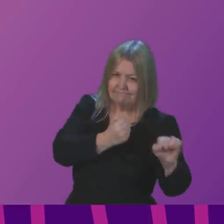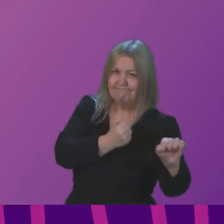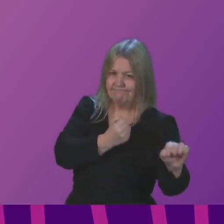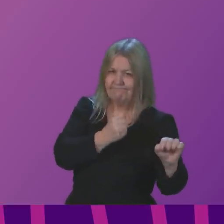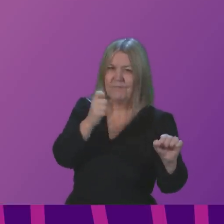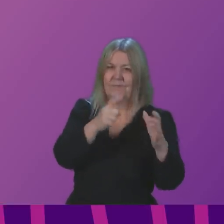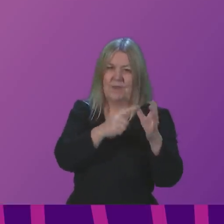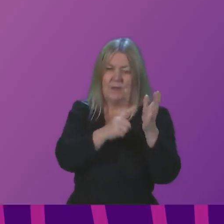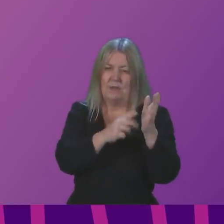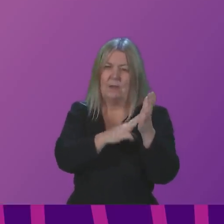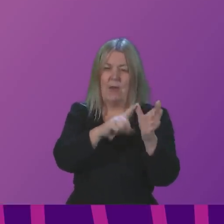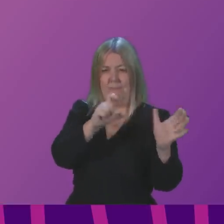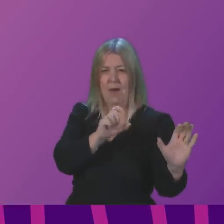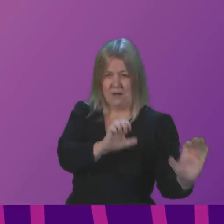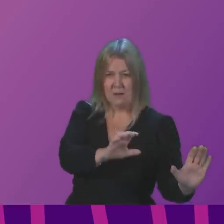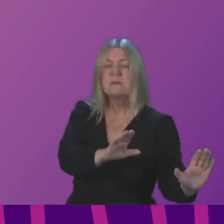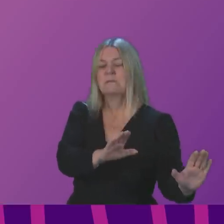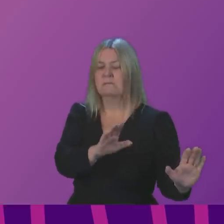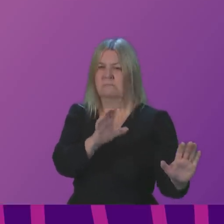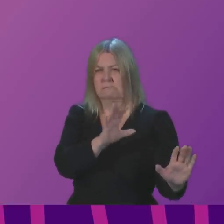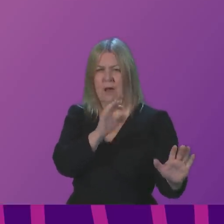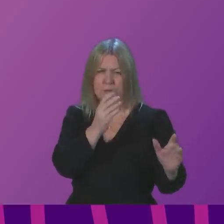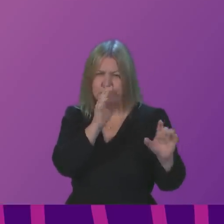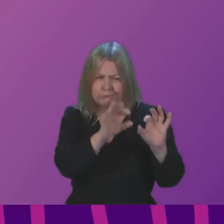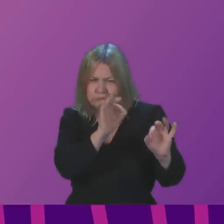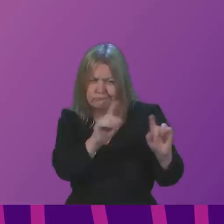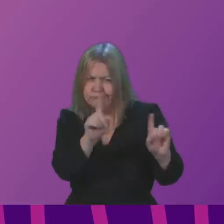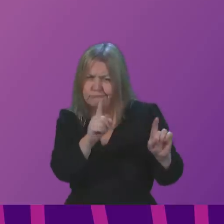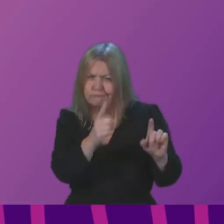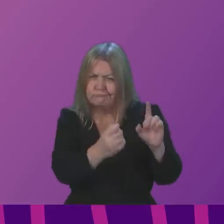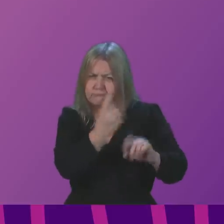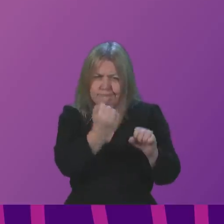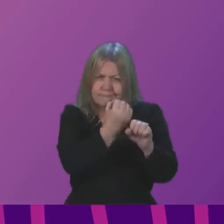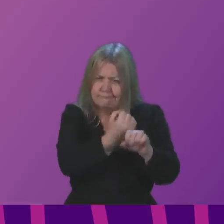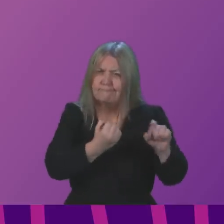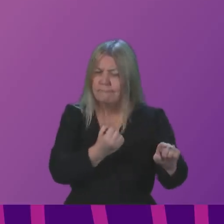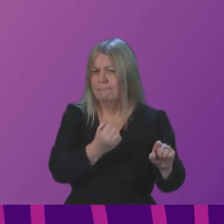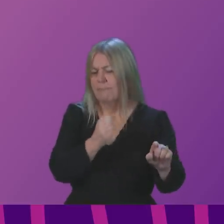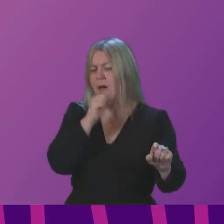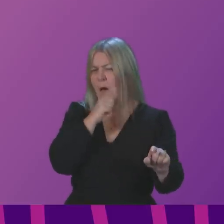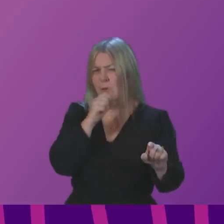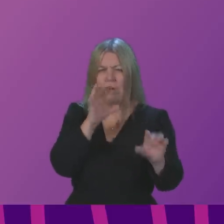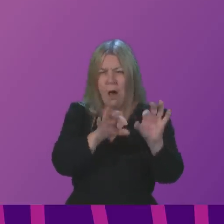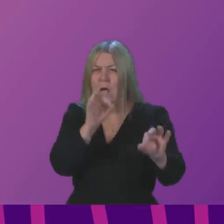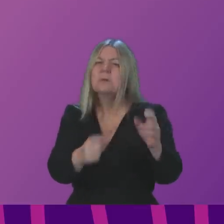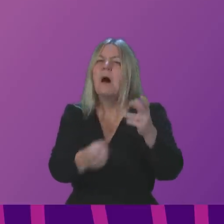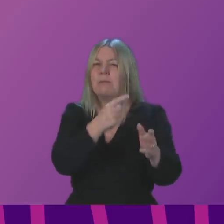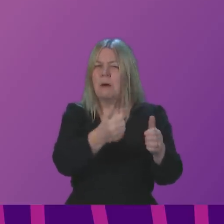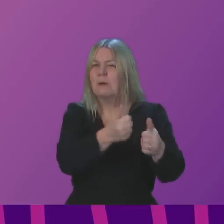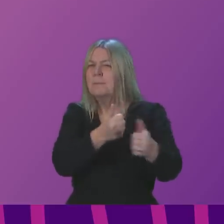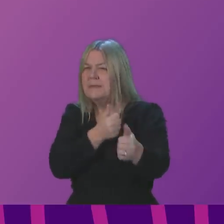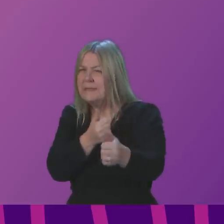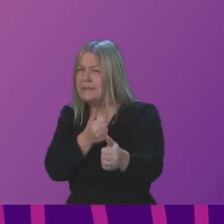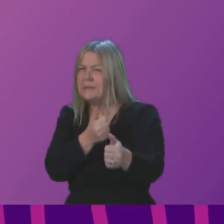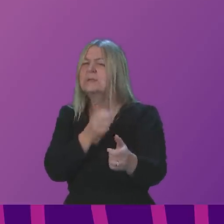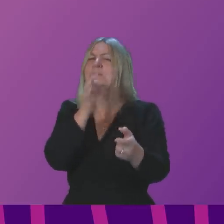is doing with stakeholders, including Peelports Group, North Ayrshire Council and the Arran Ferry Group to improve services and infrastructure, particularly on the Arran route.